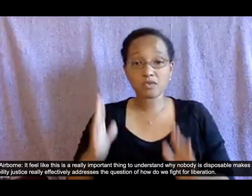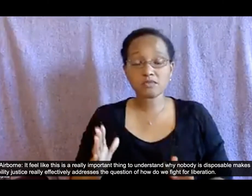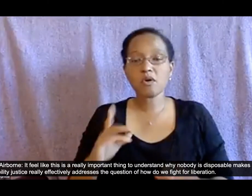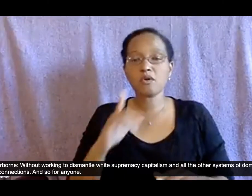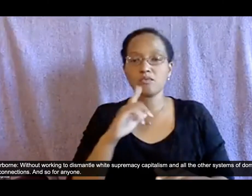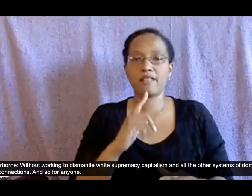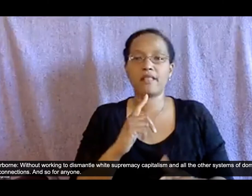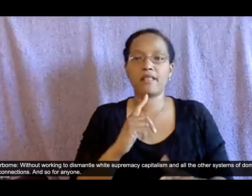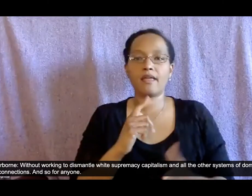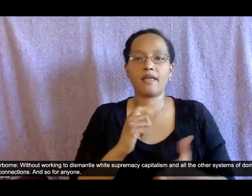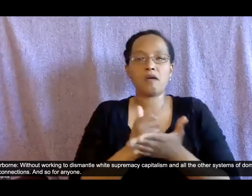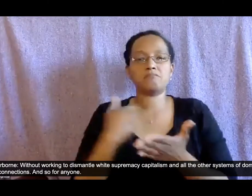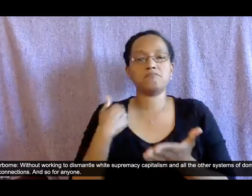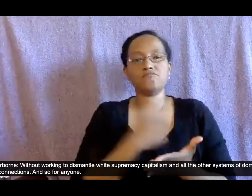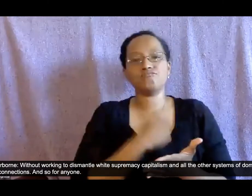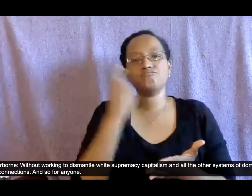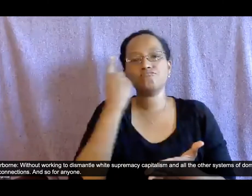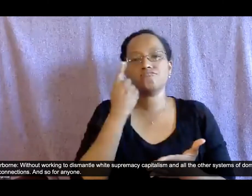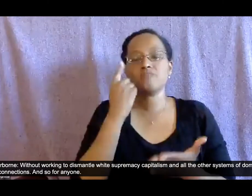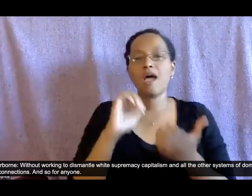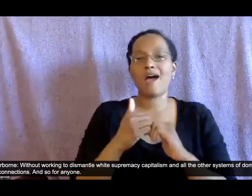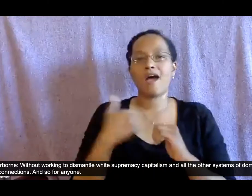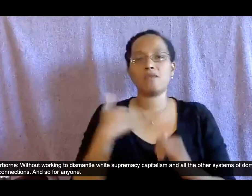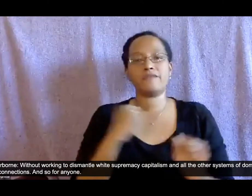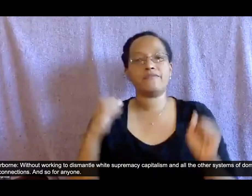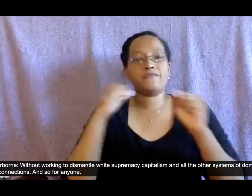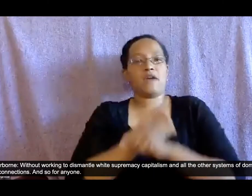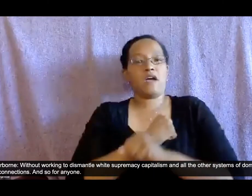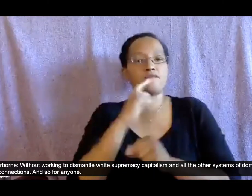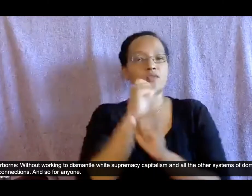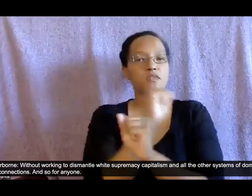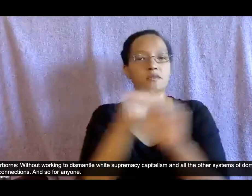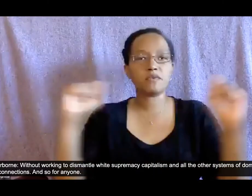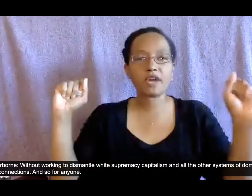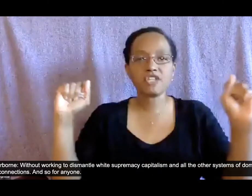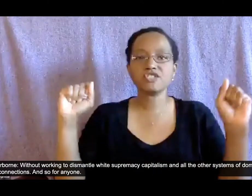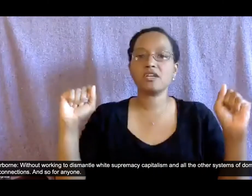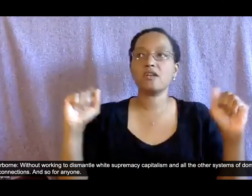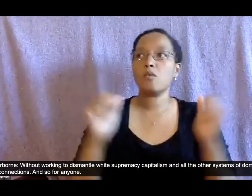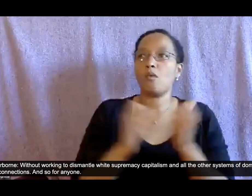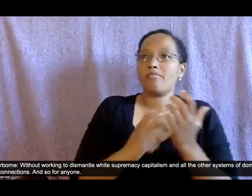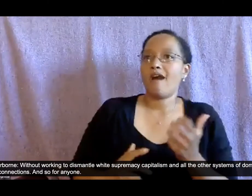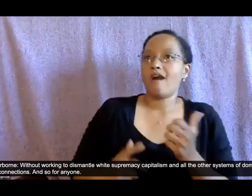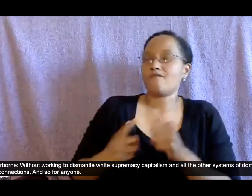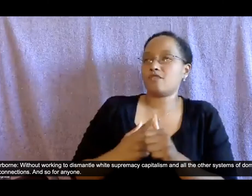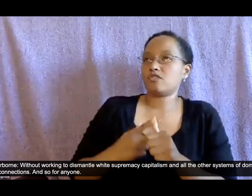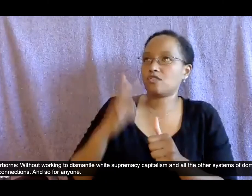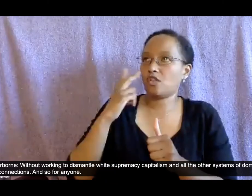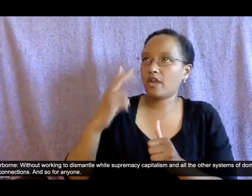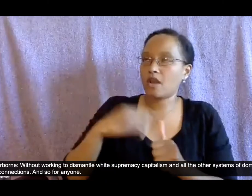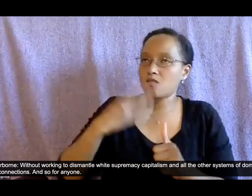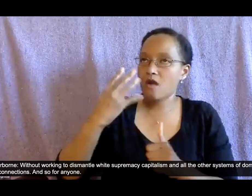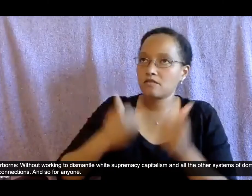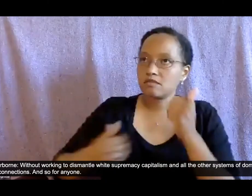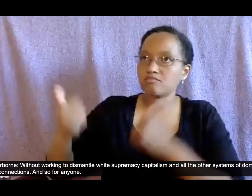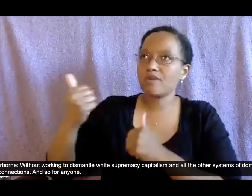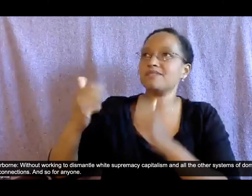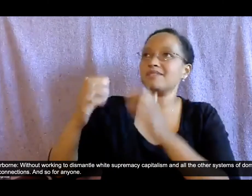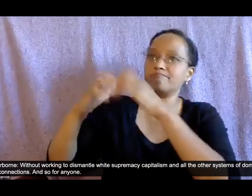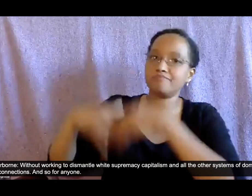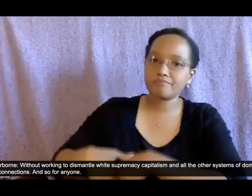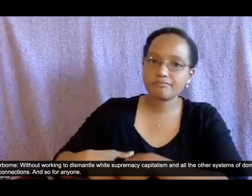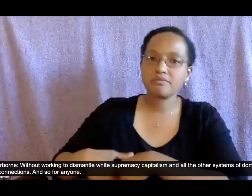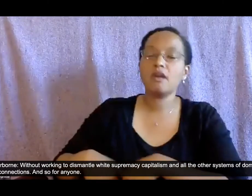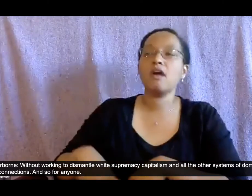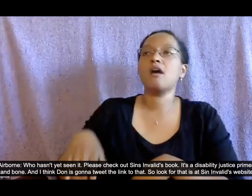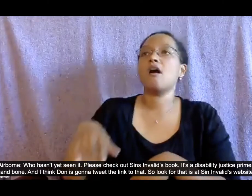without working to dismantle white supremacy capitalism and all the other systems of domination it makes those connections and so for